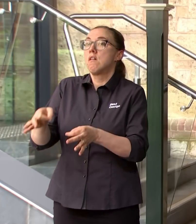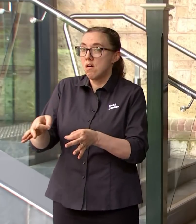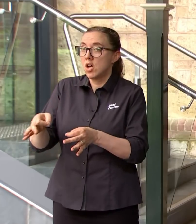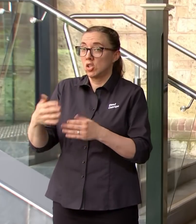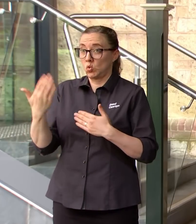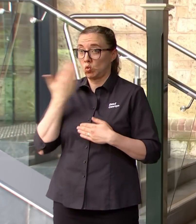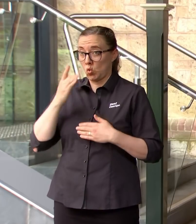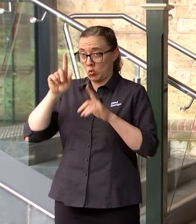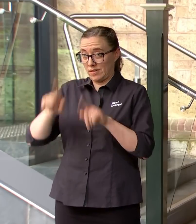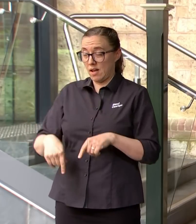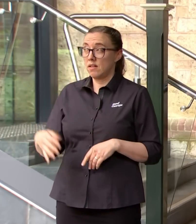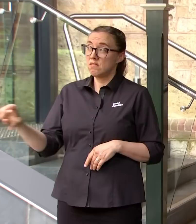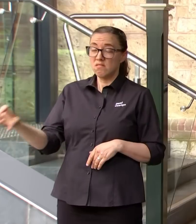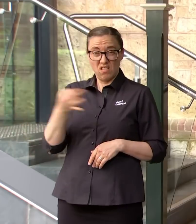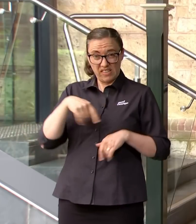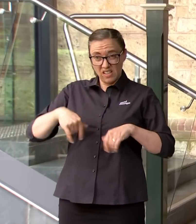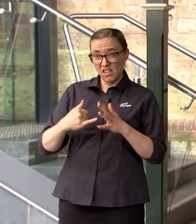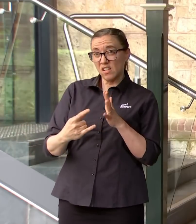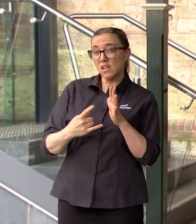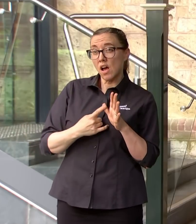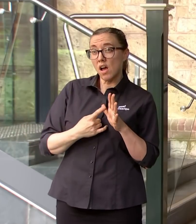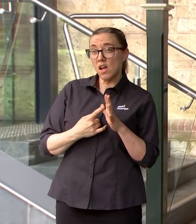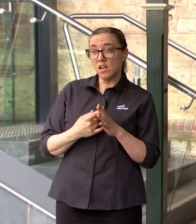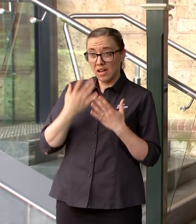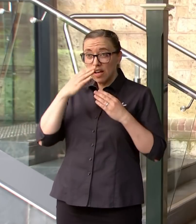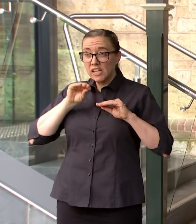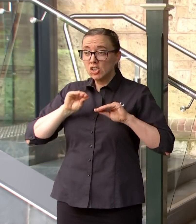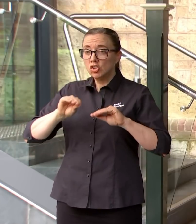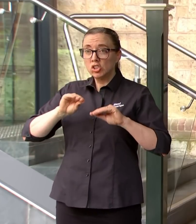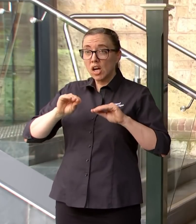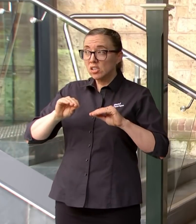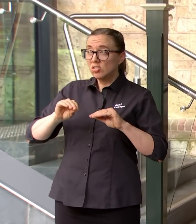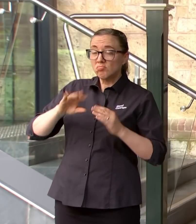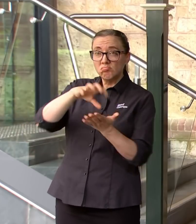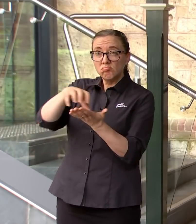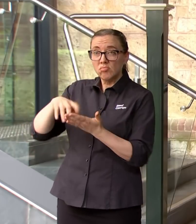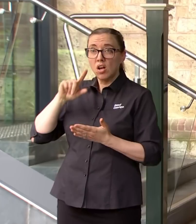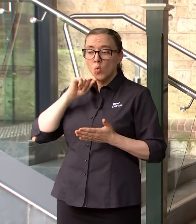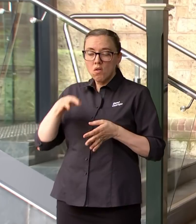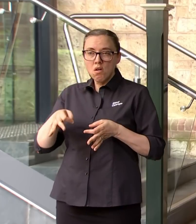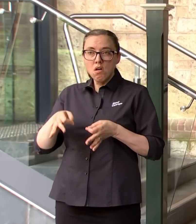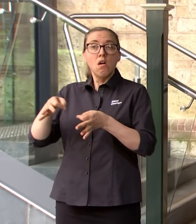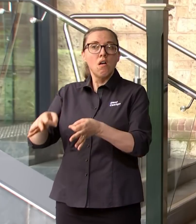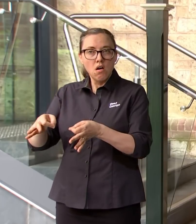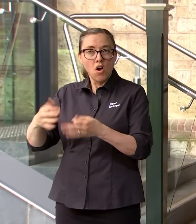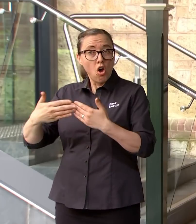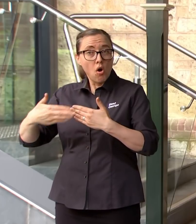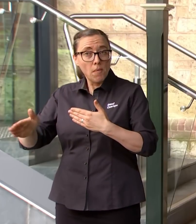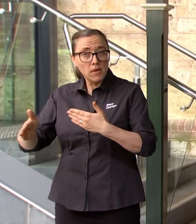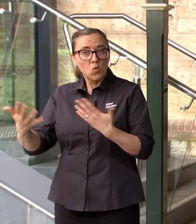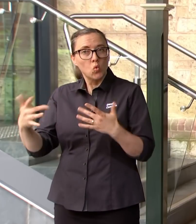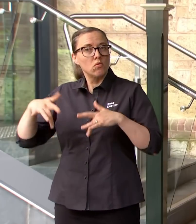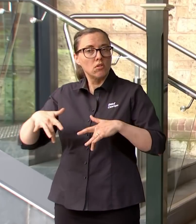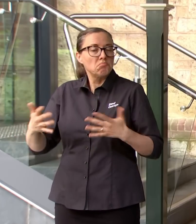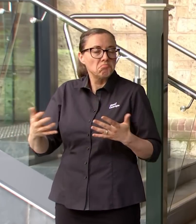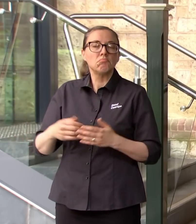date or school from home I haven't got anything further to add to the questions that were asked on this yesterday but I'm happy to go through it again the reality